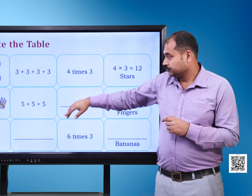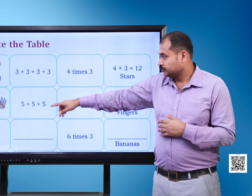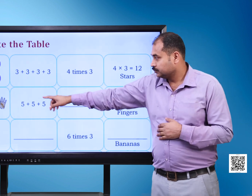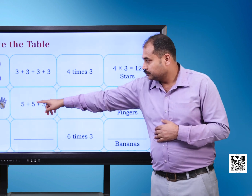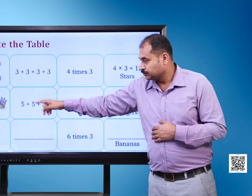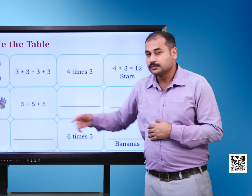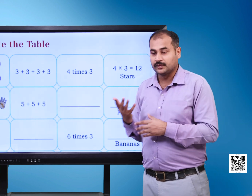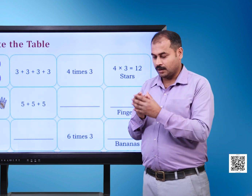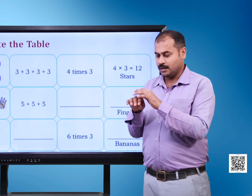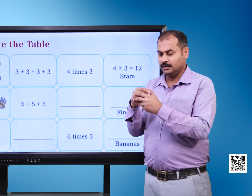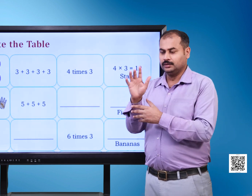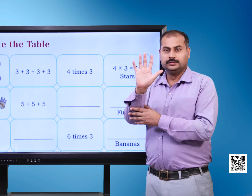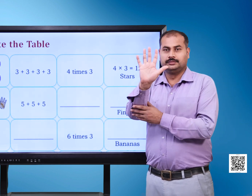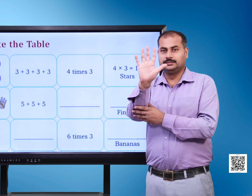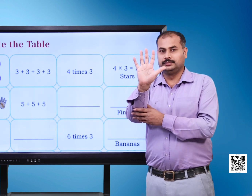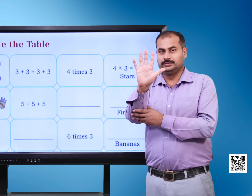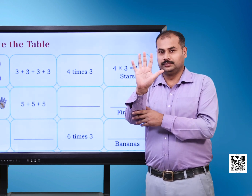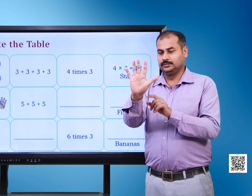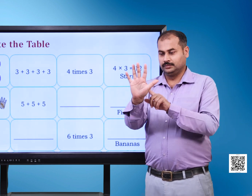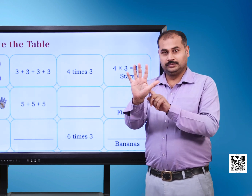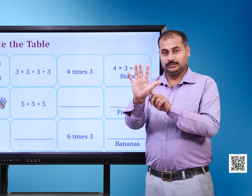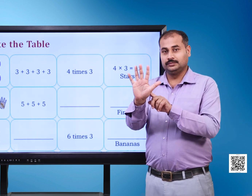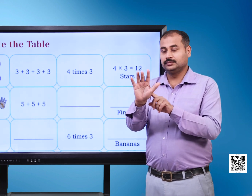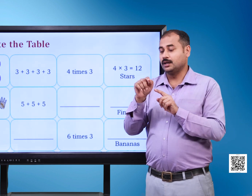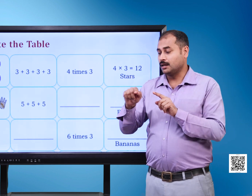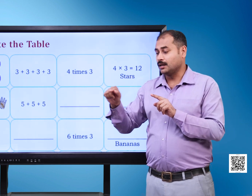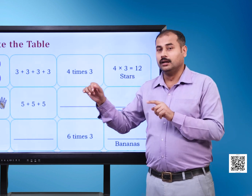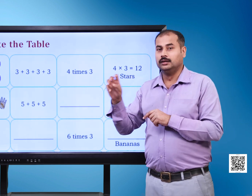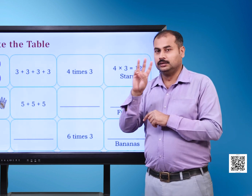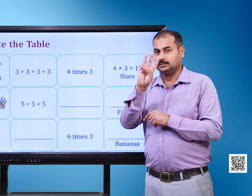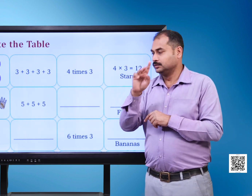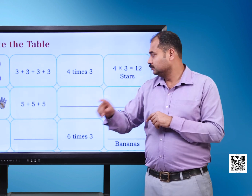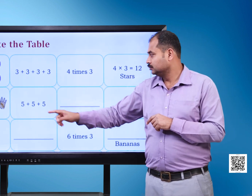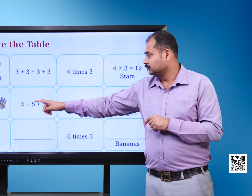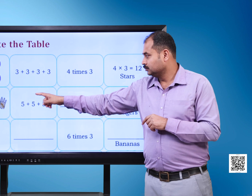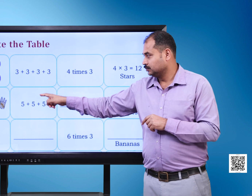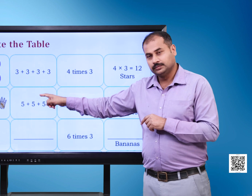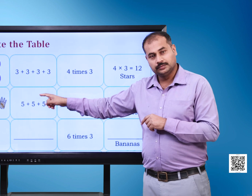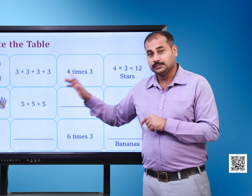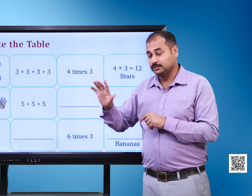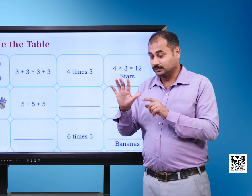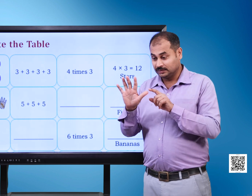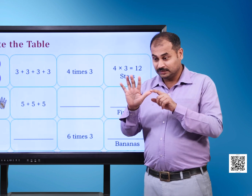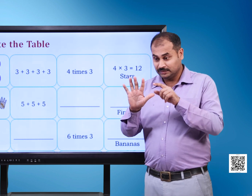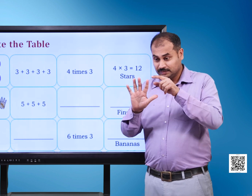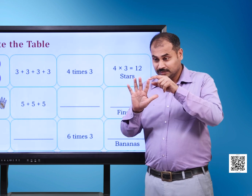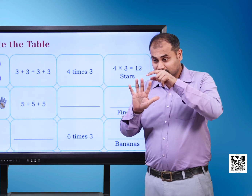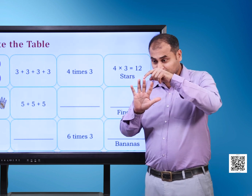In the second image, we have three hands having five fingers each. Five plus five